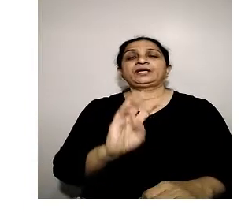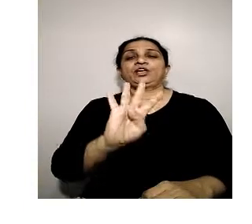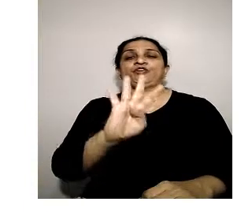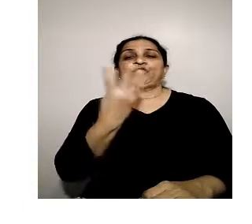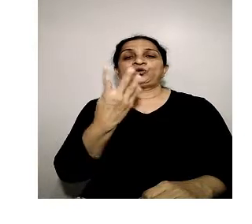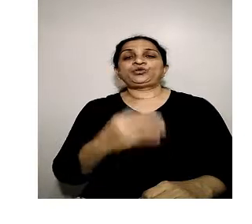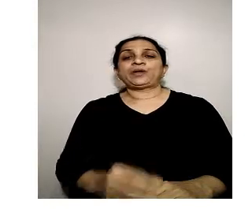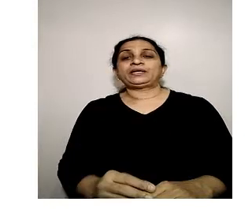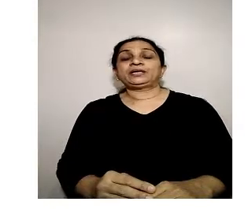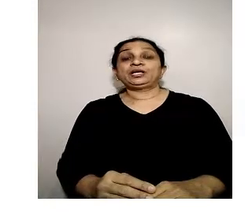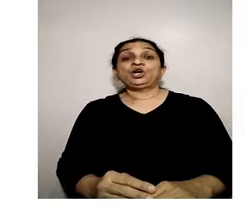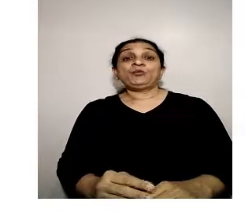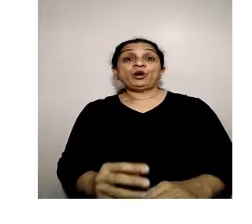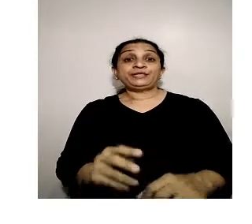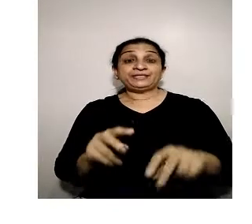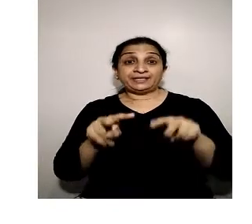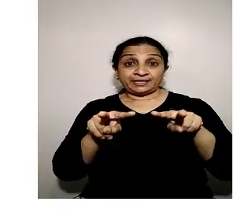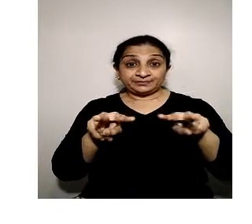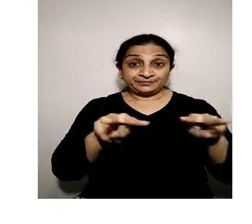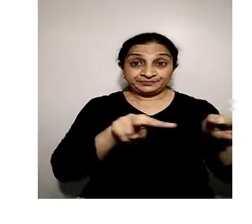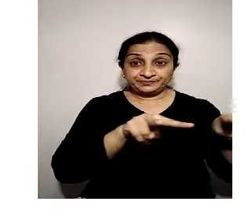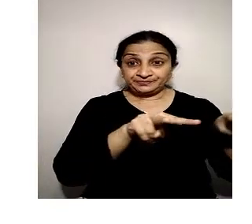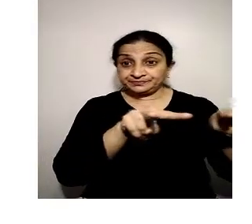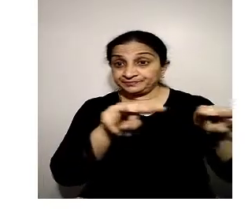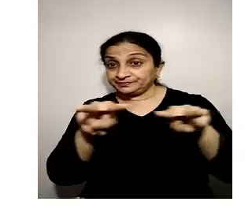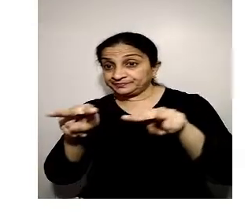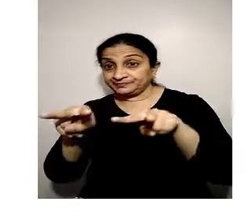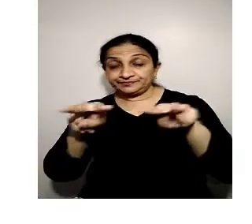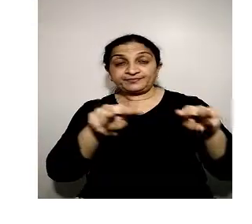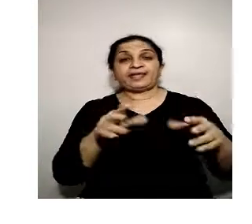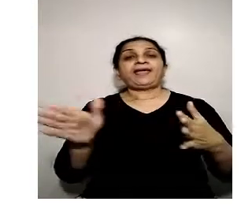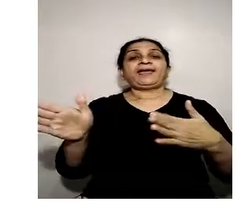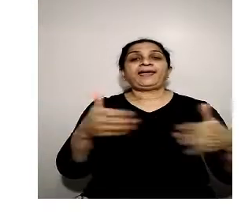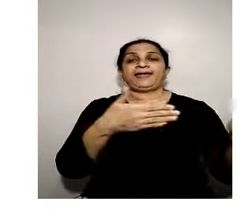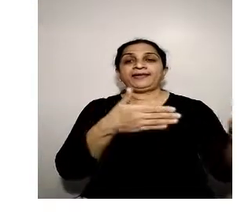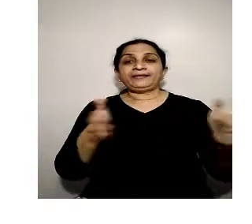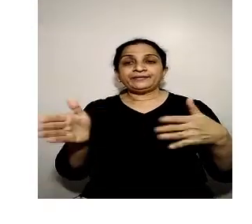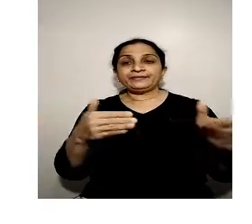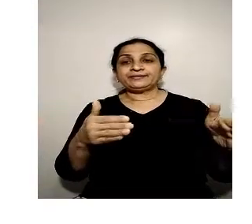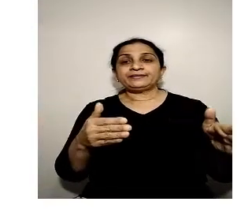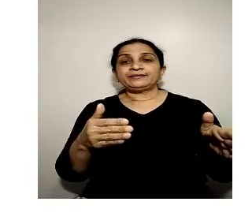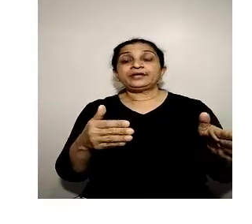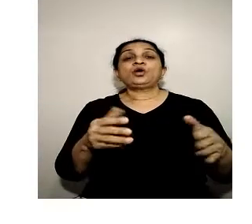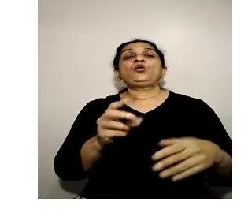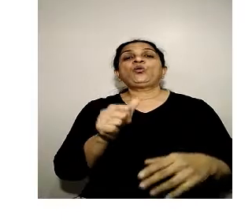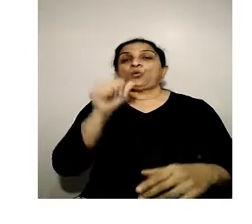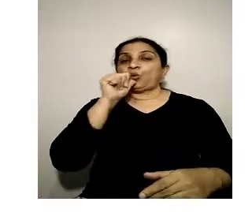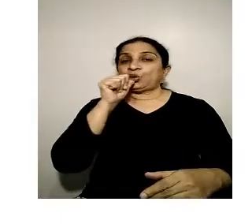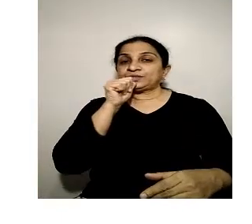Fourth one. Monitoring. Air. Water.